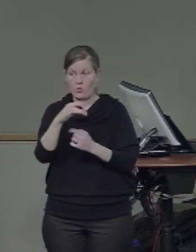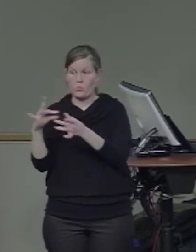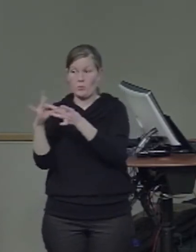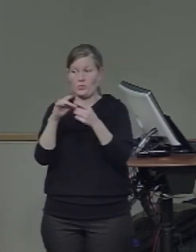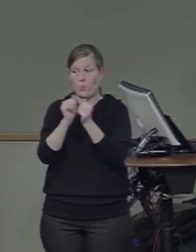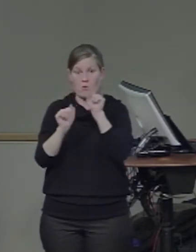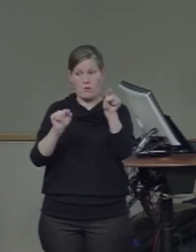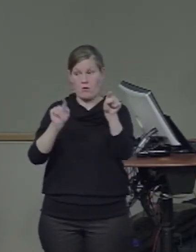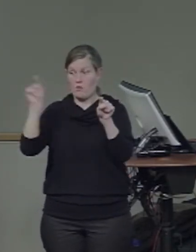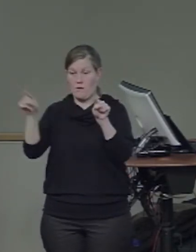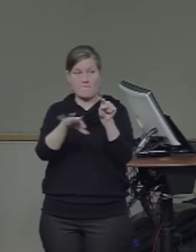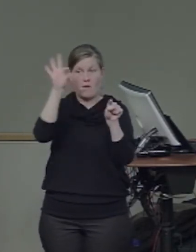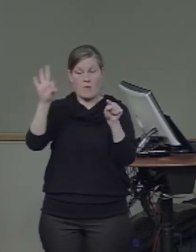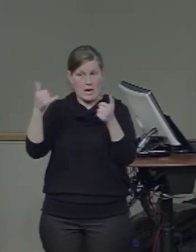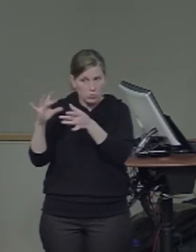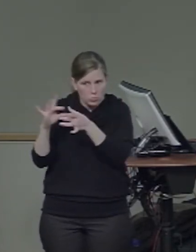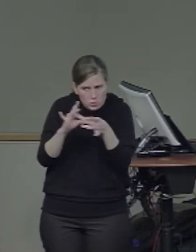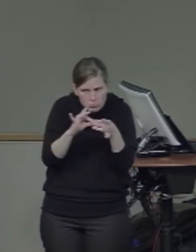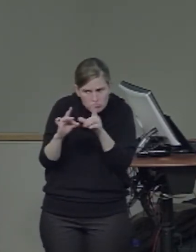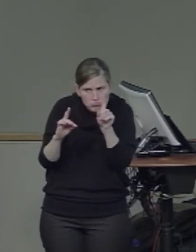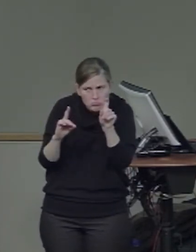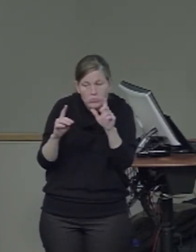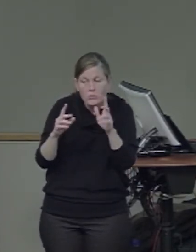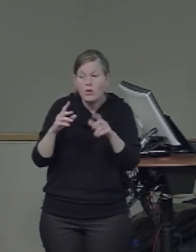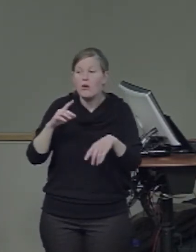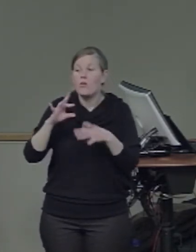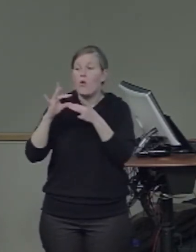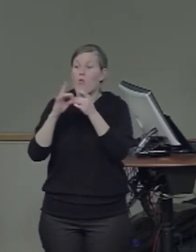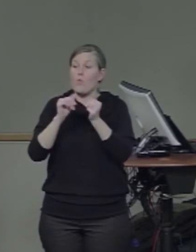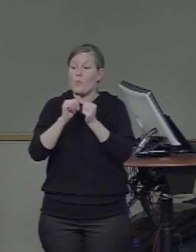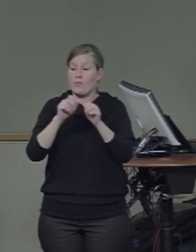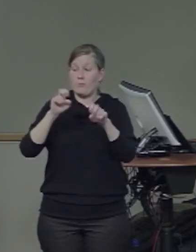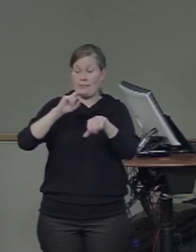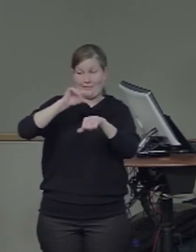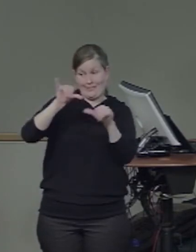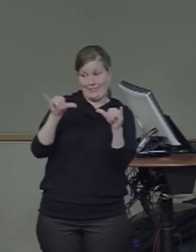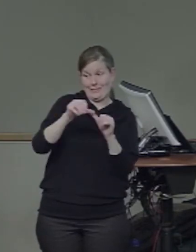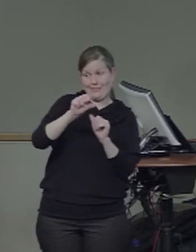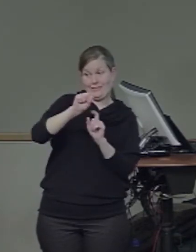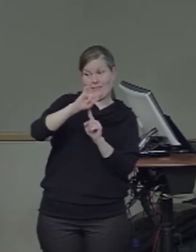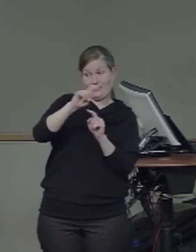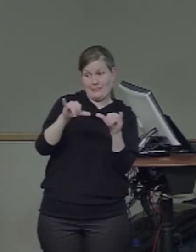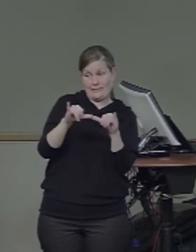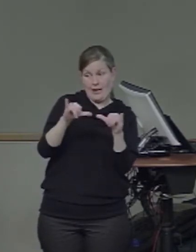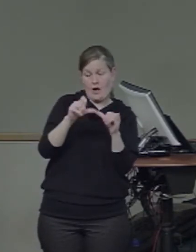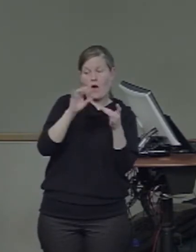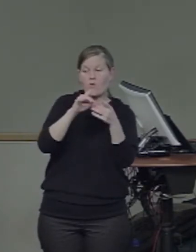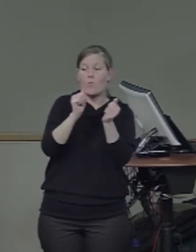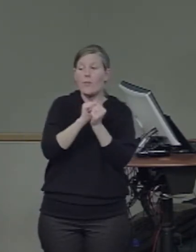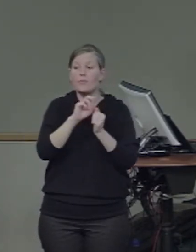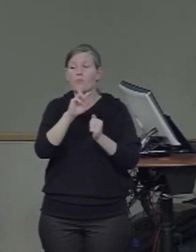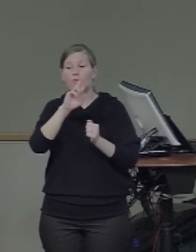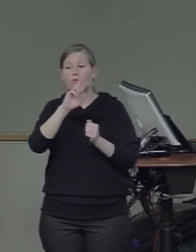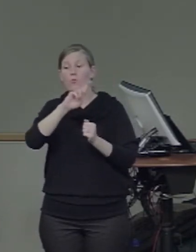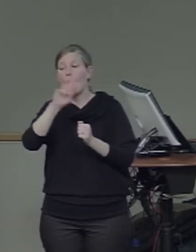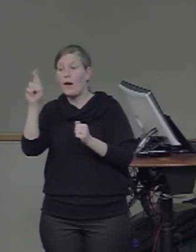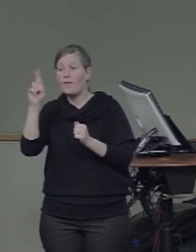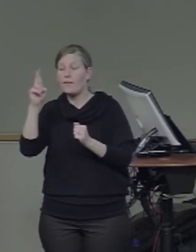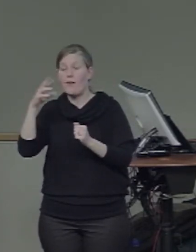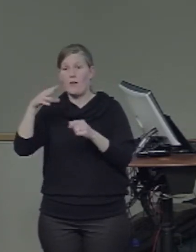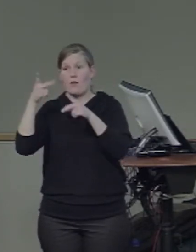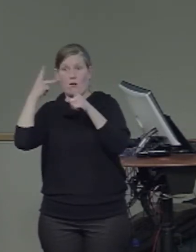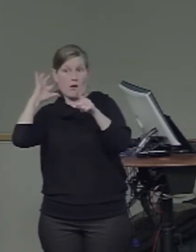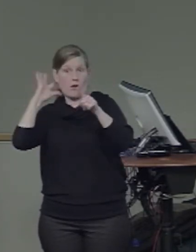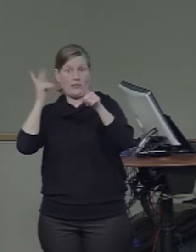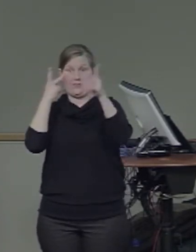course, the magnitude of the face advantage in the left field and the magnitude of the word advantage in the right field will vary across